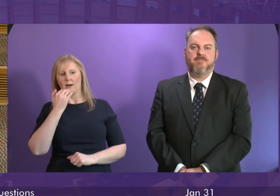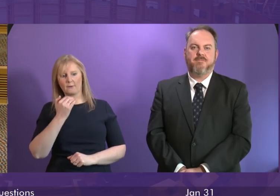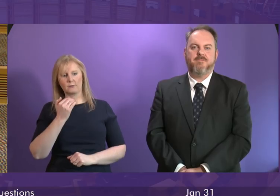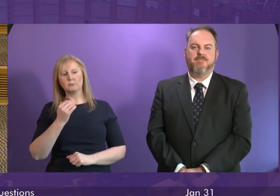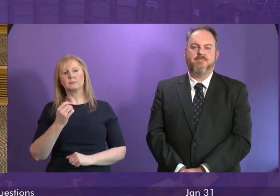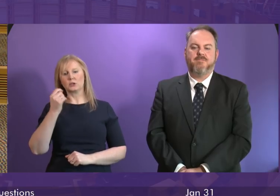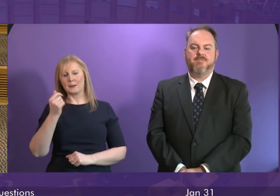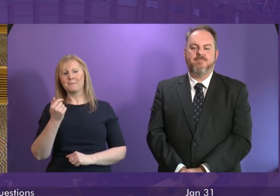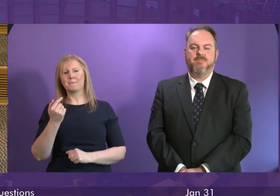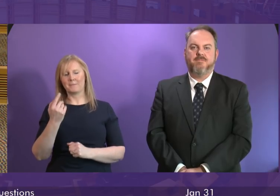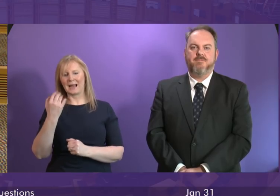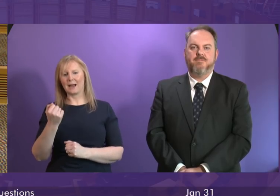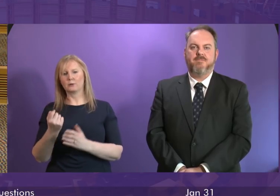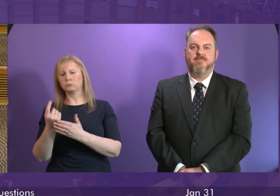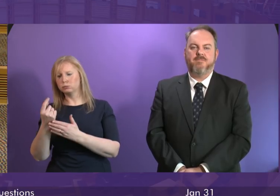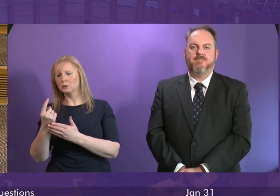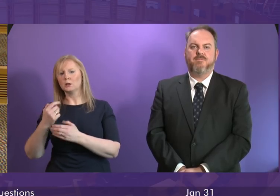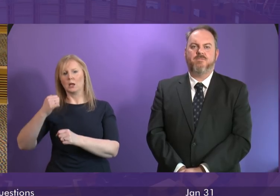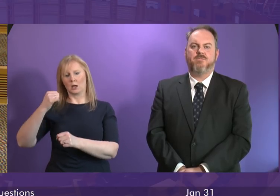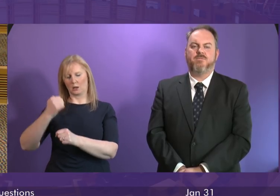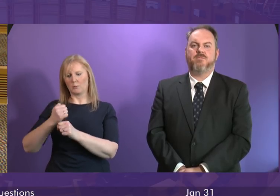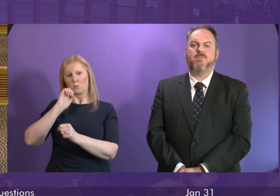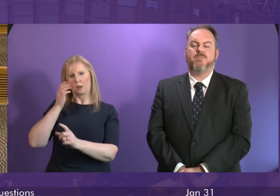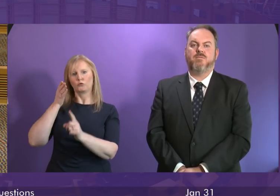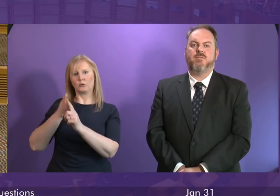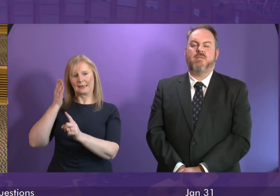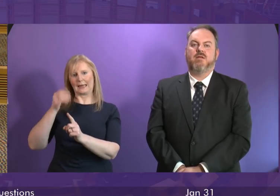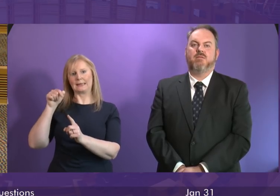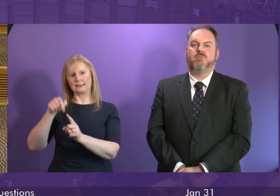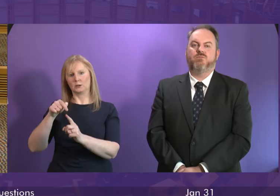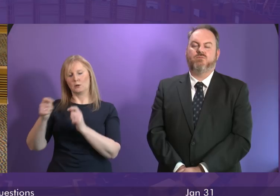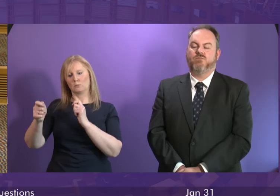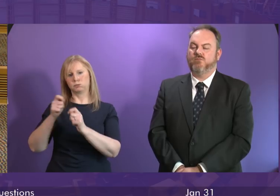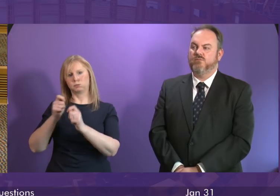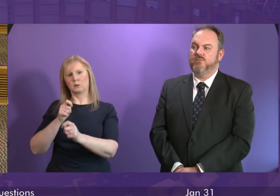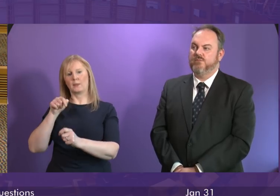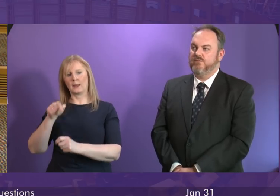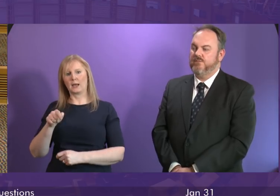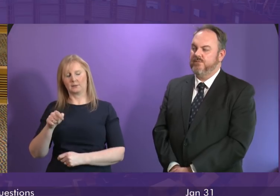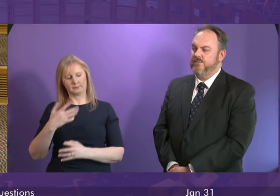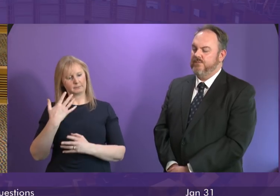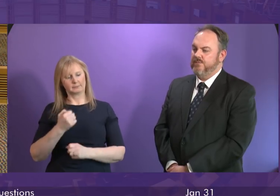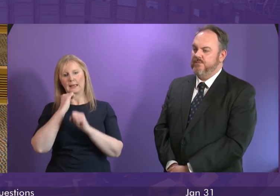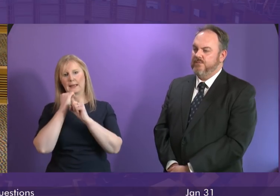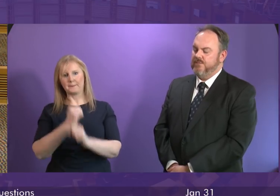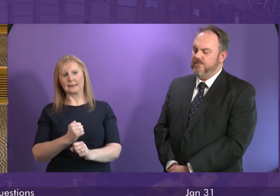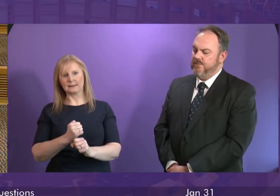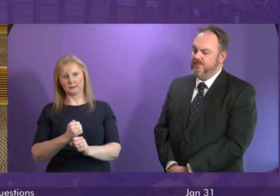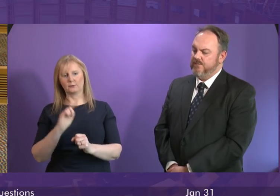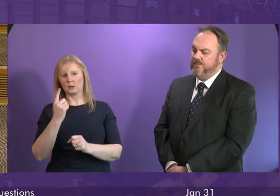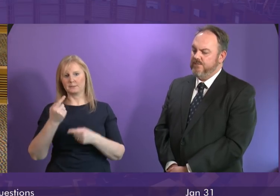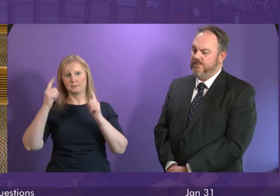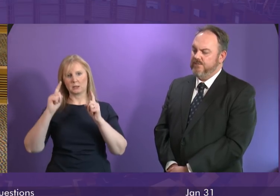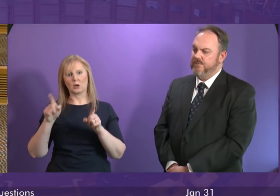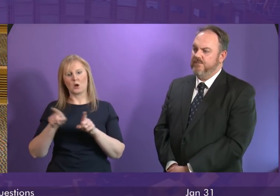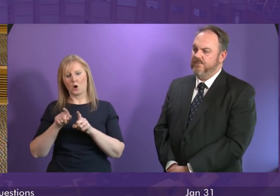time to time then what is important is that we recognise that and we take the action to rectify it and that is the commitment that I have personally as First Minister and